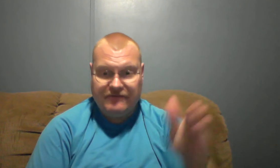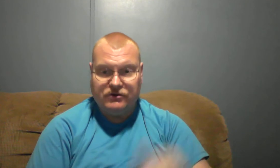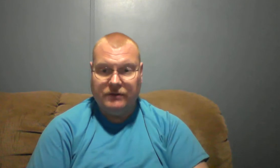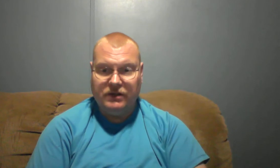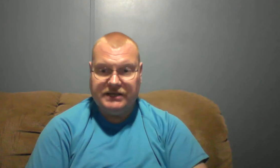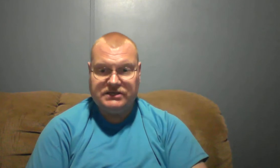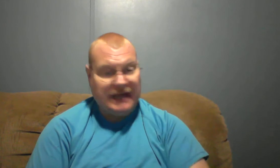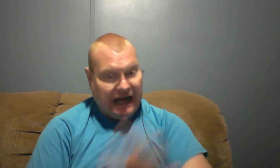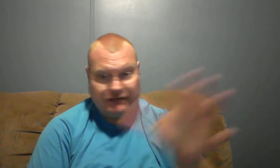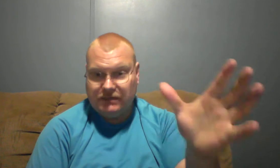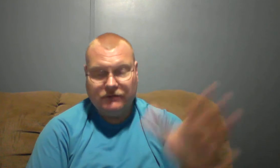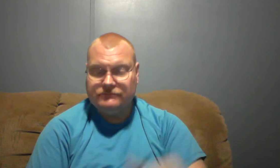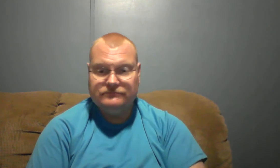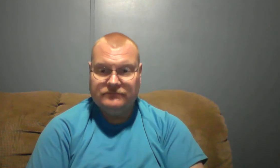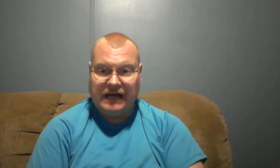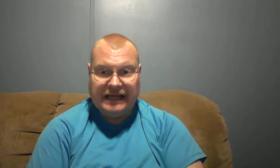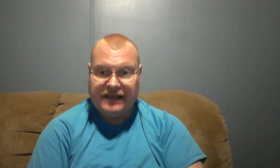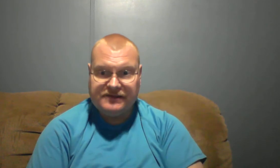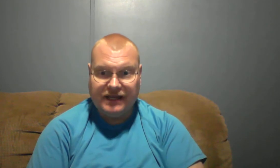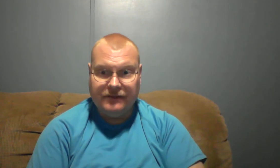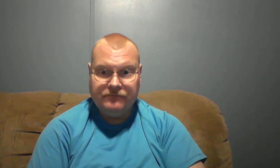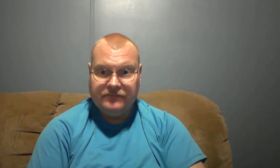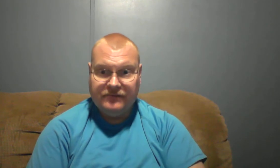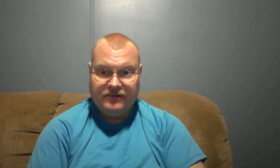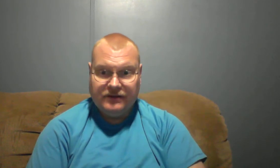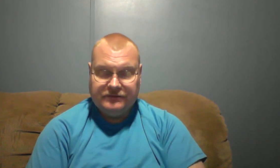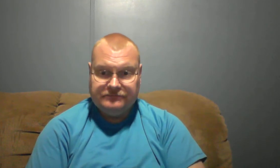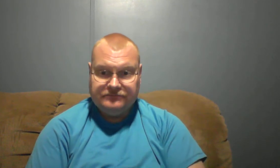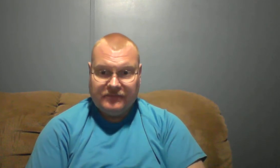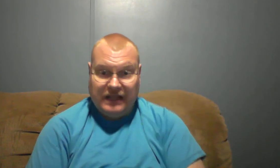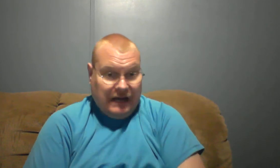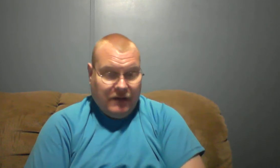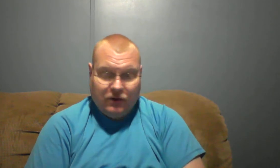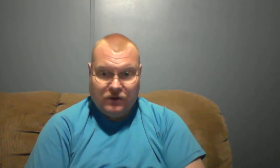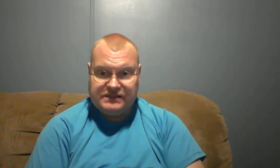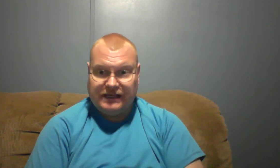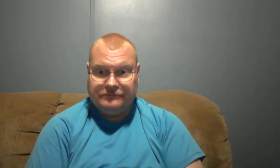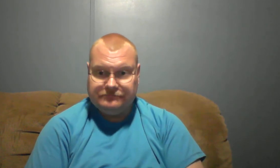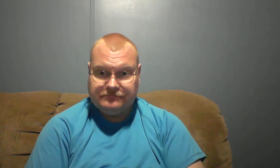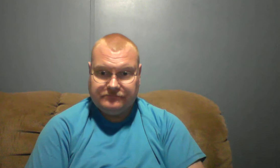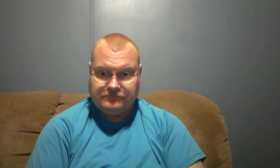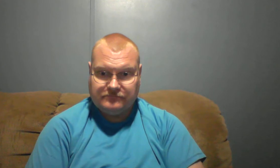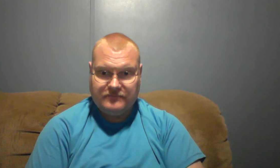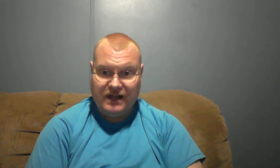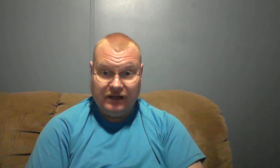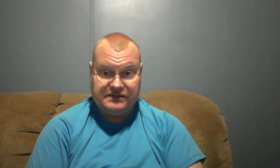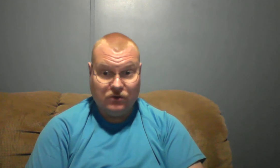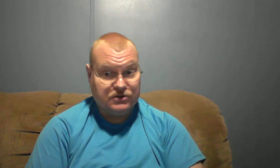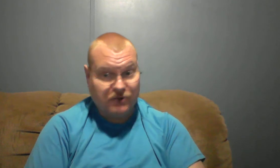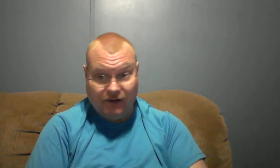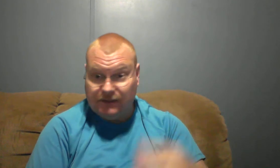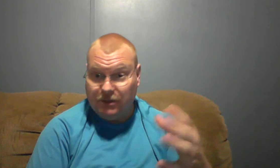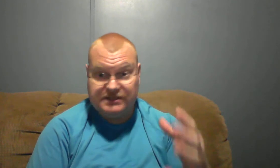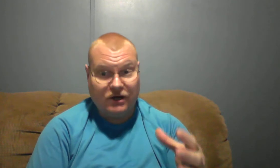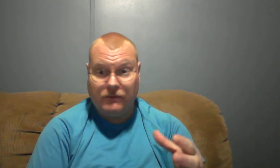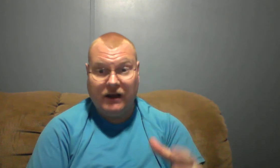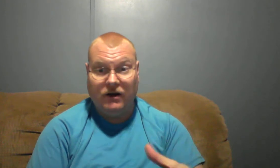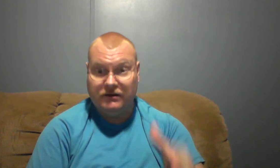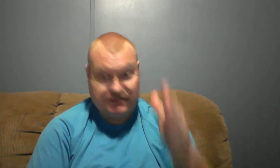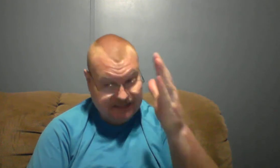tribulation I don't know I can't say and I'm not going to say unless the Lord strongly puts it on my heart to say